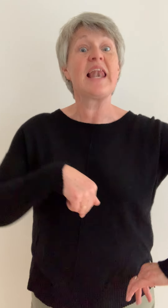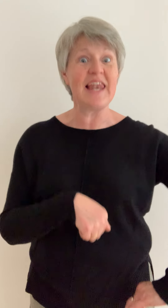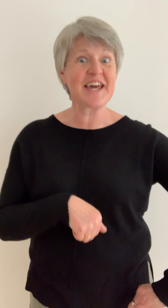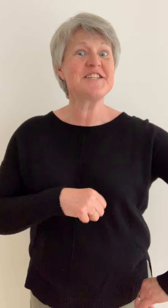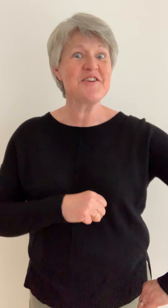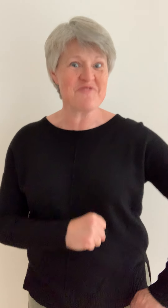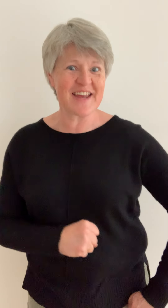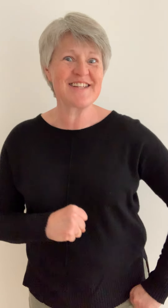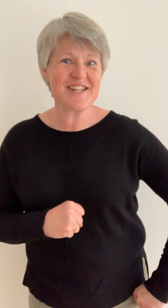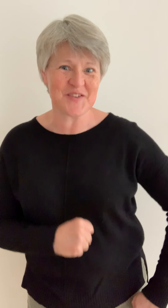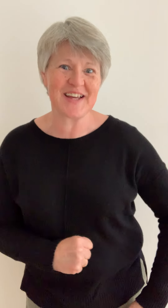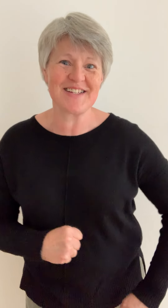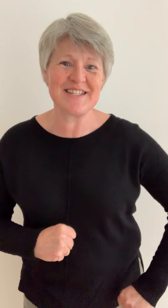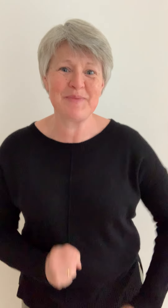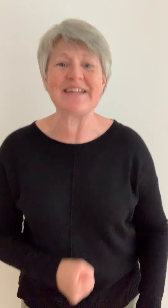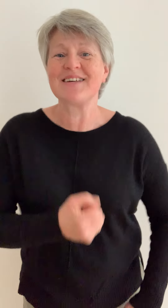Lickety-rickety-trickety-split.